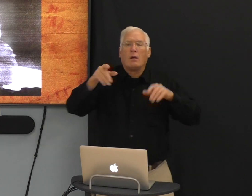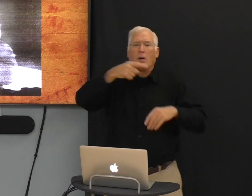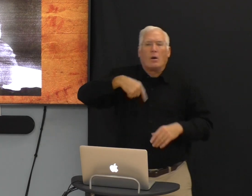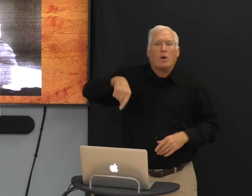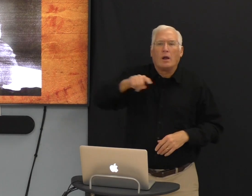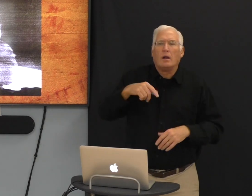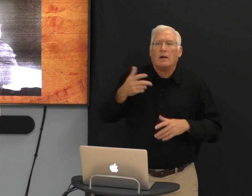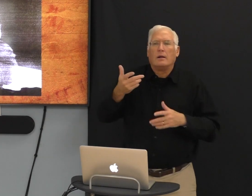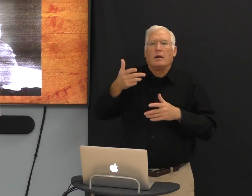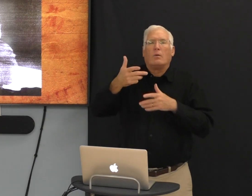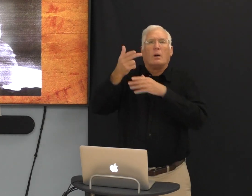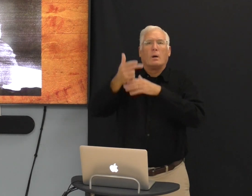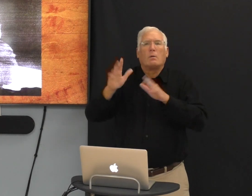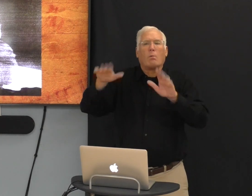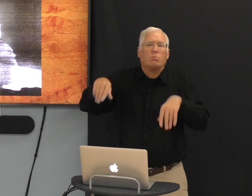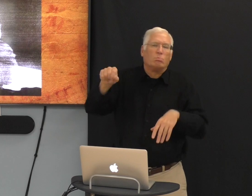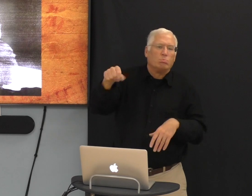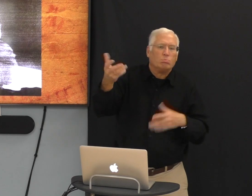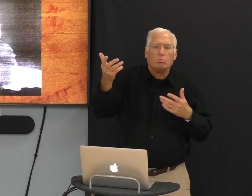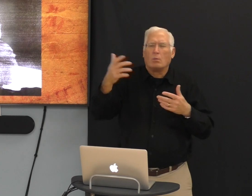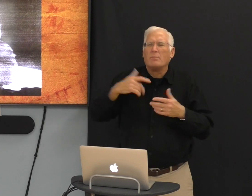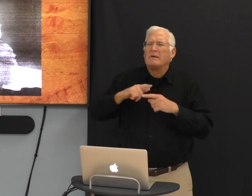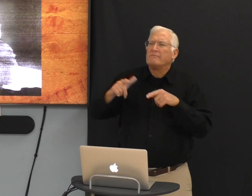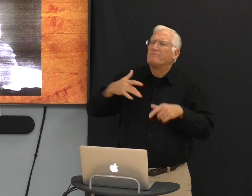ability for us to have a relationship with God.